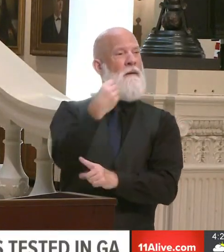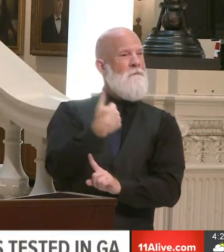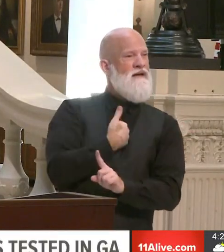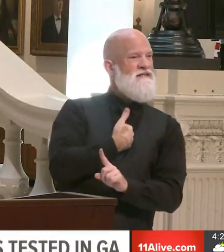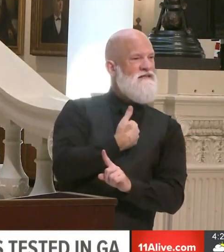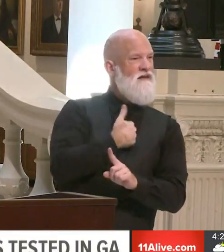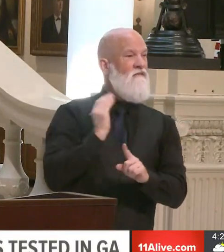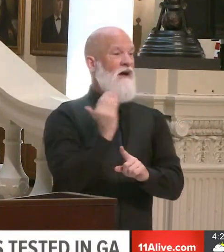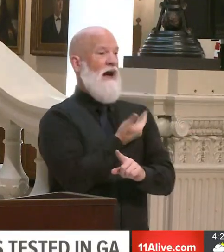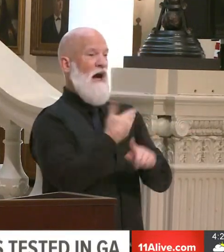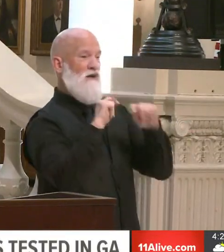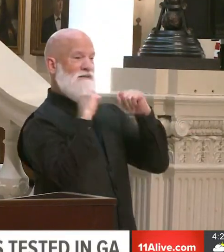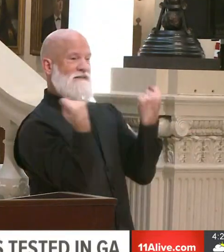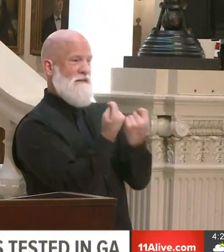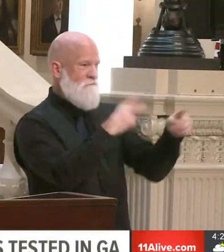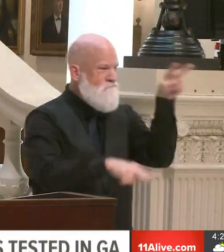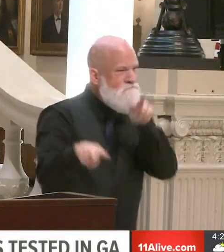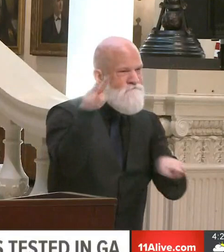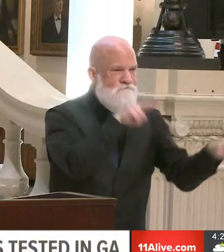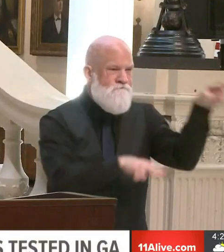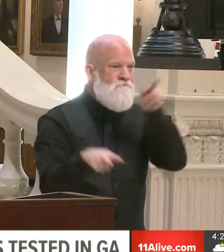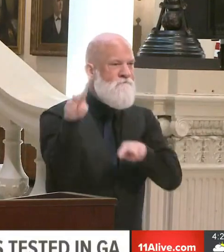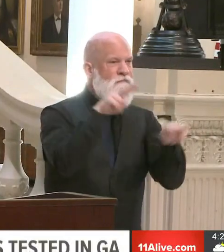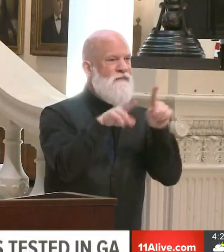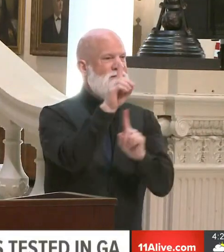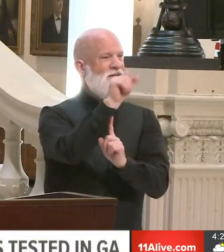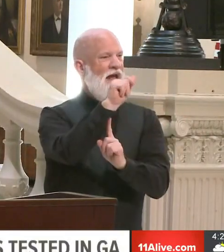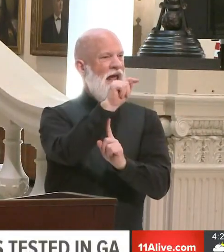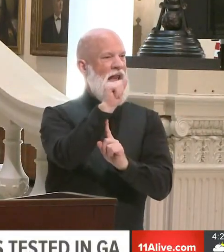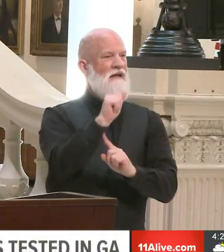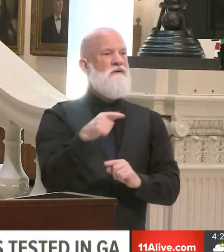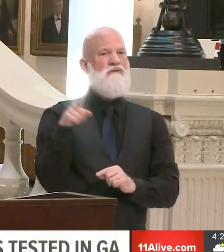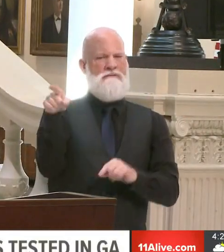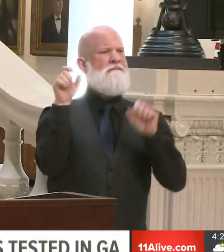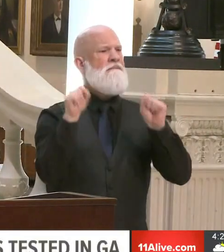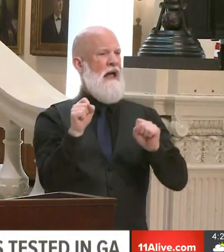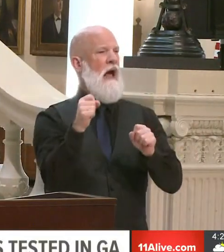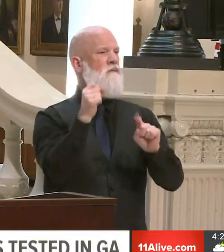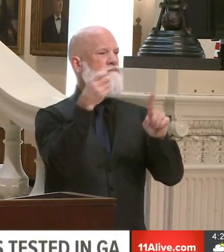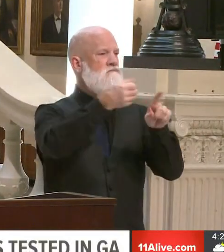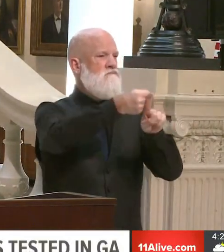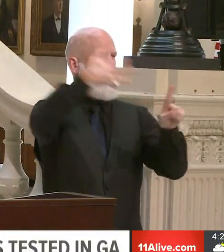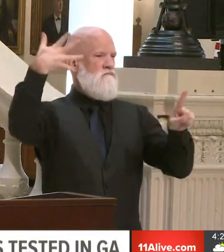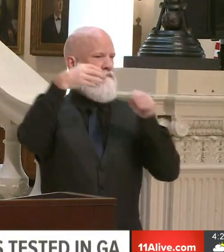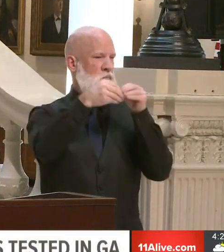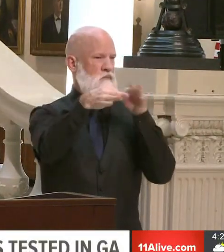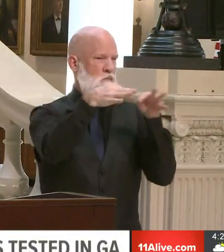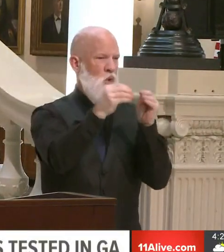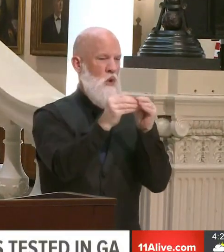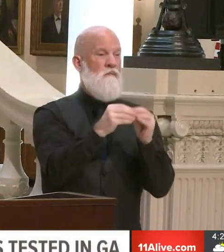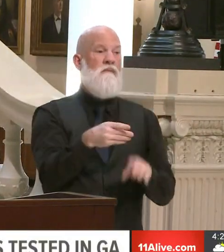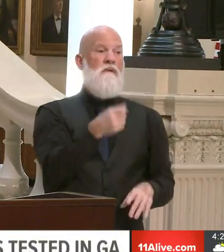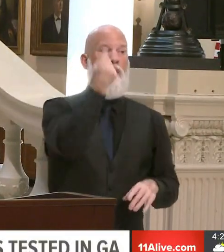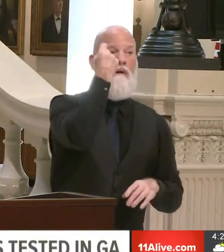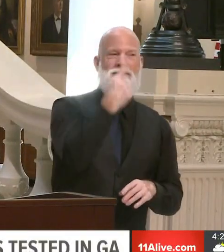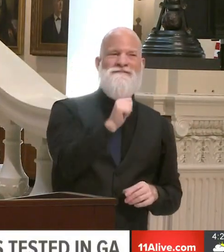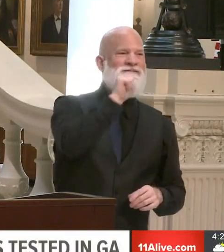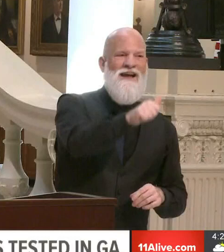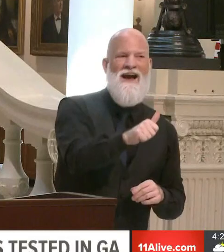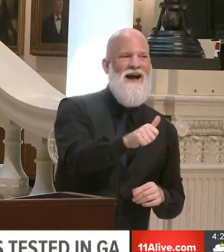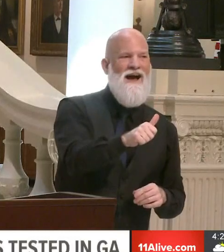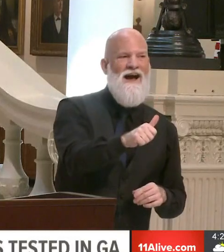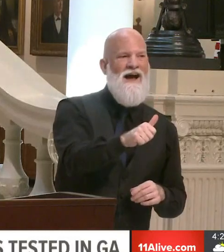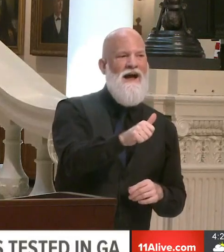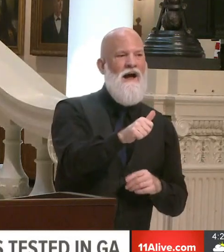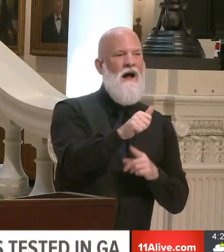to watch that data. I'd be glad to let her speak to that. But none of that is being caused by any one incident anywhere.